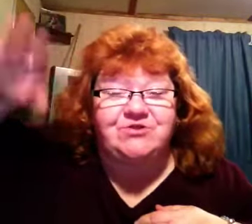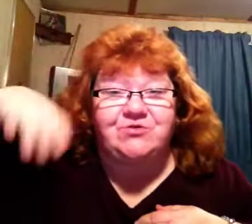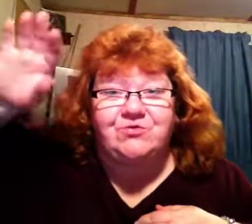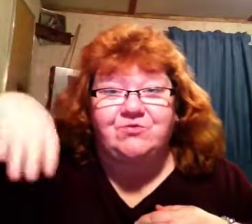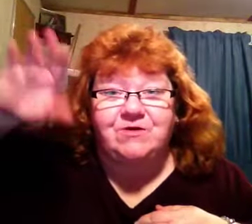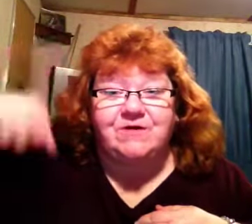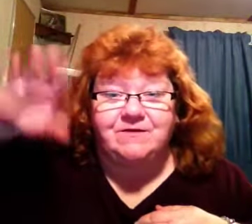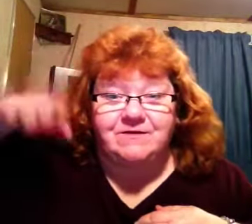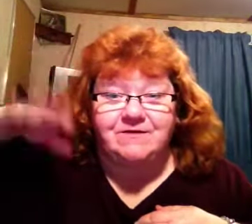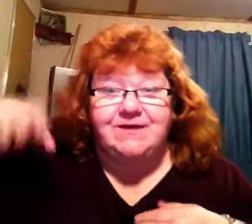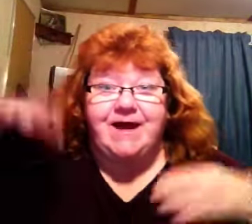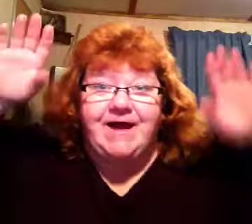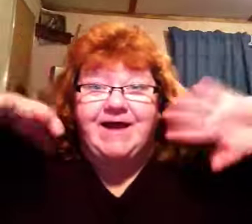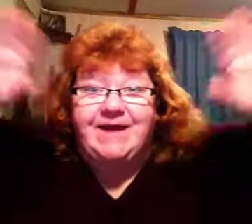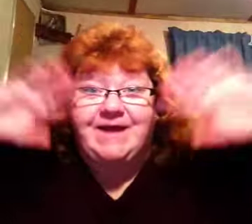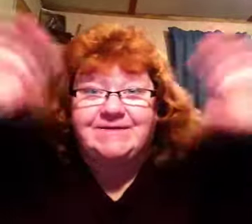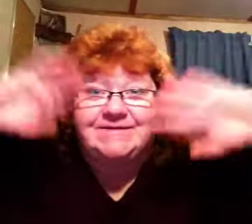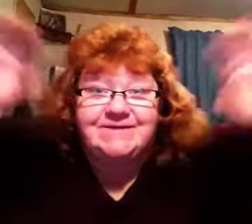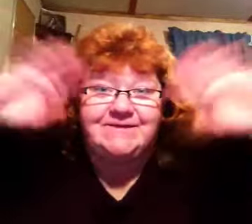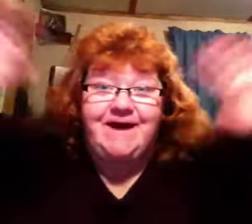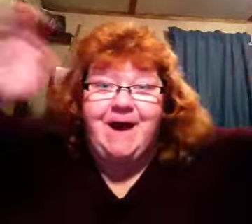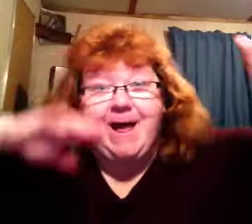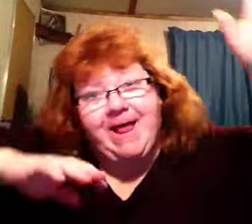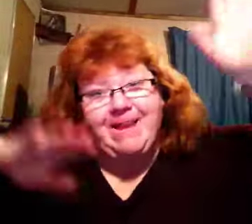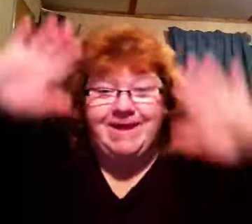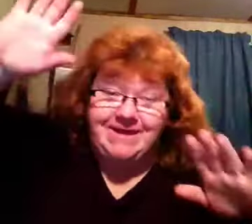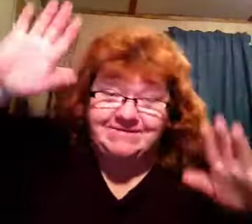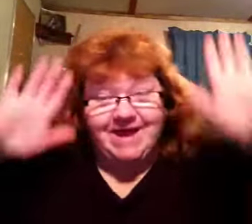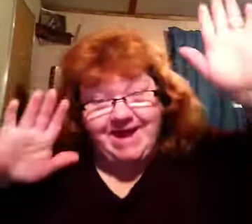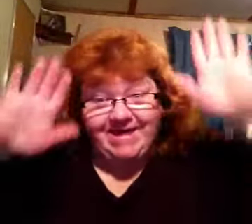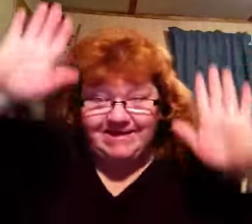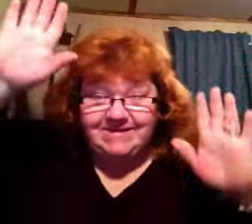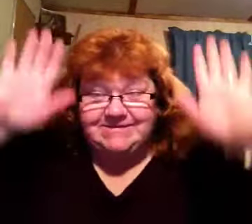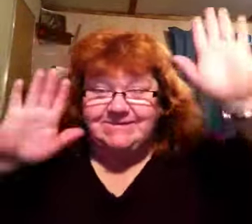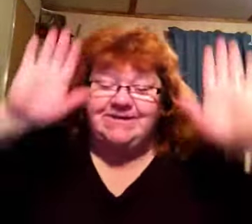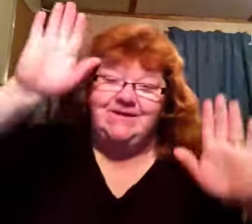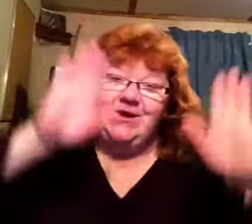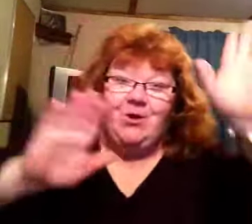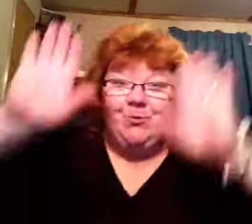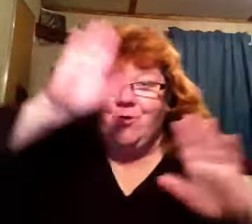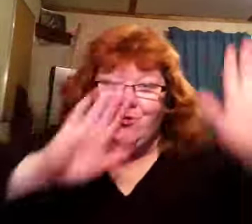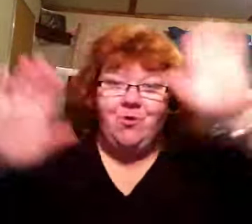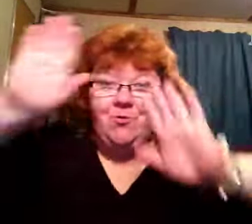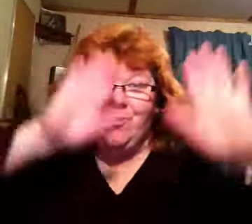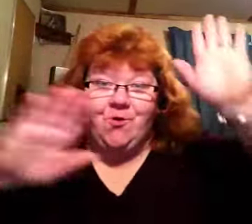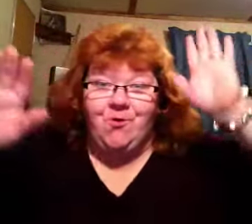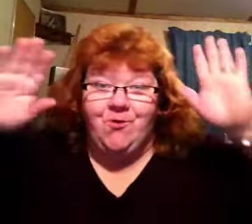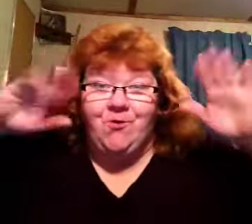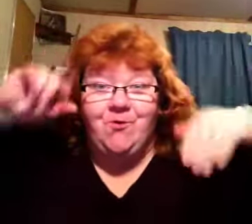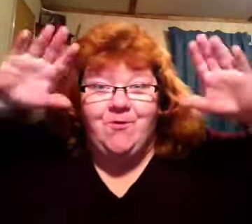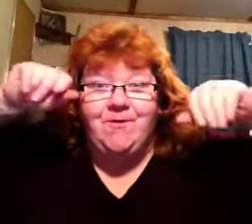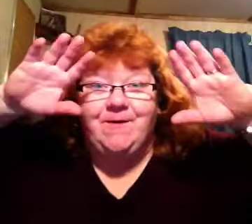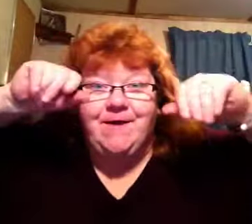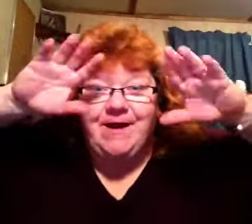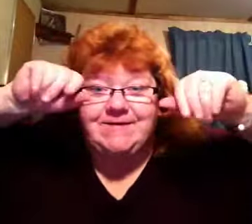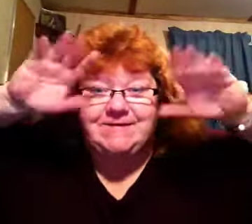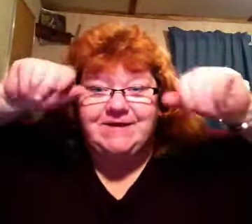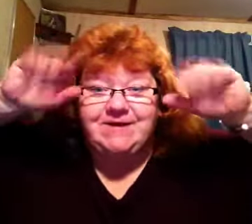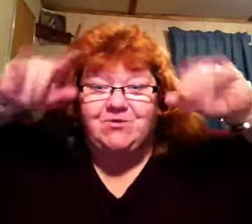you. Hi, Alex. Alex, Alex. Woo, woo, woo. I see you.